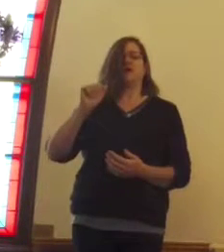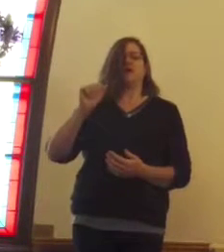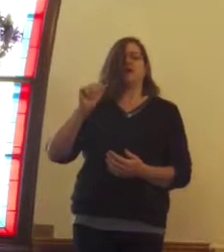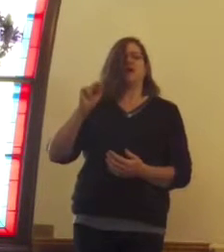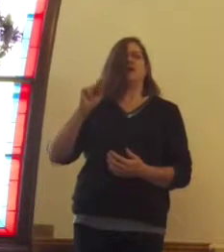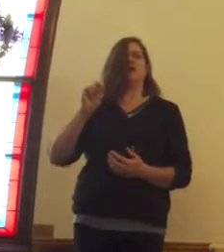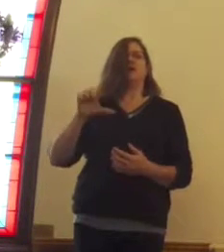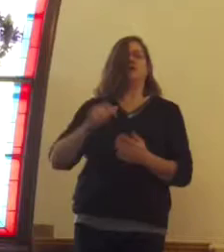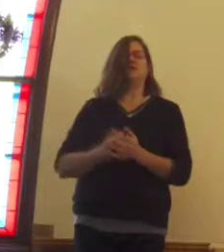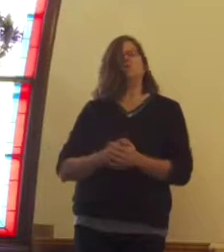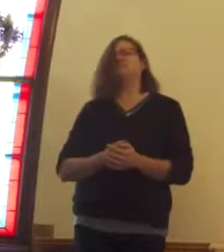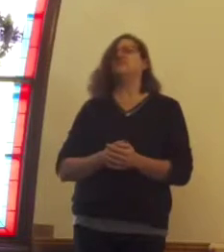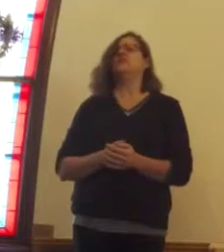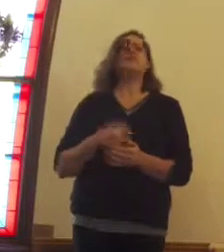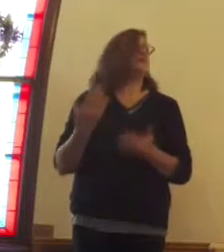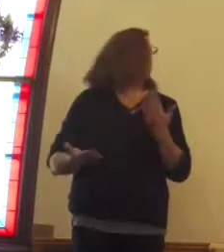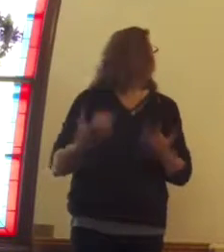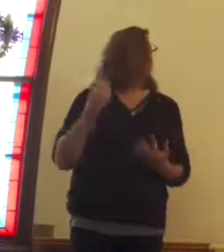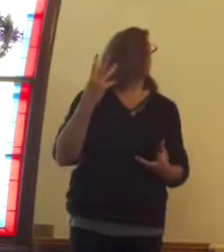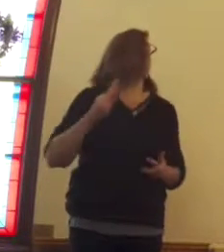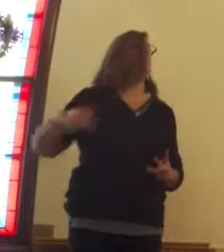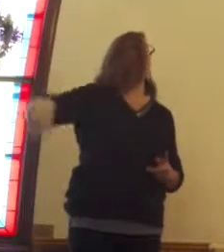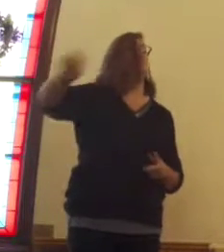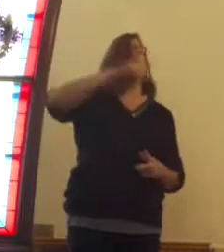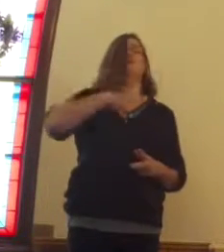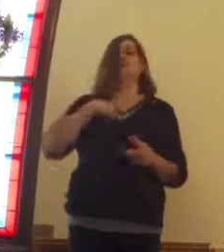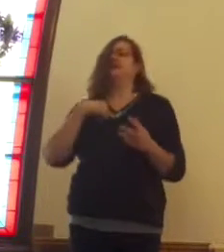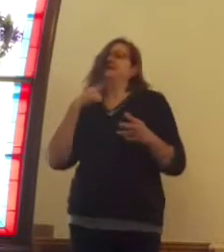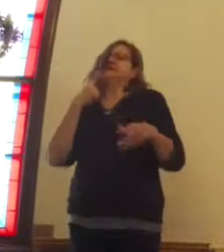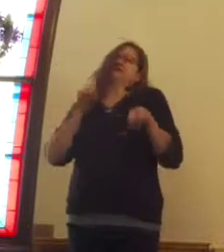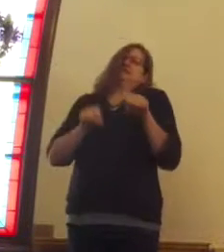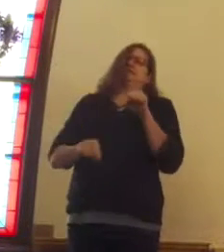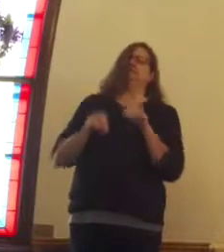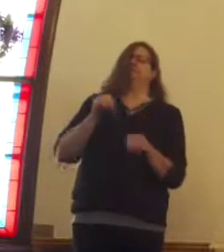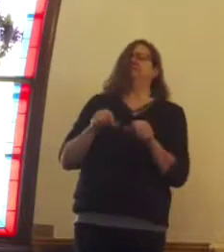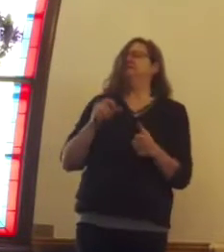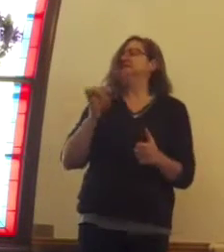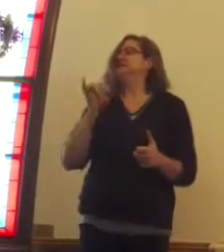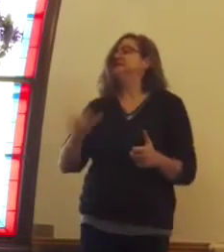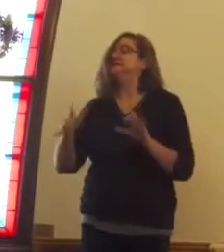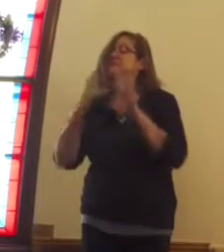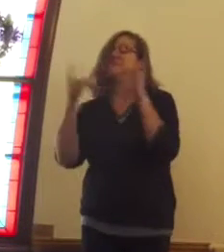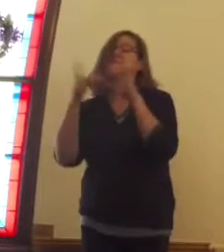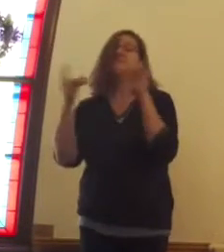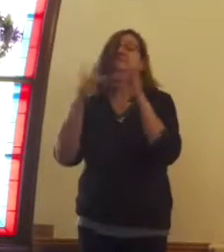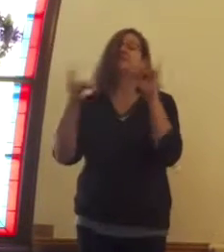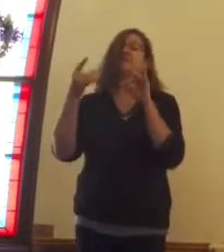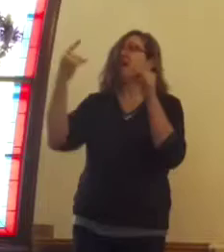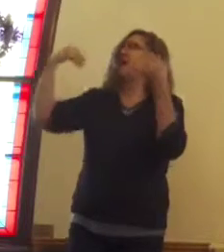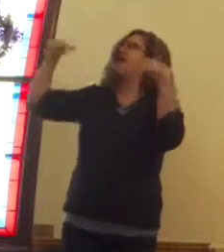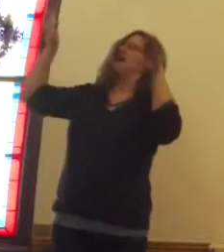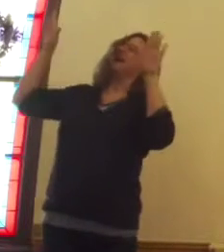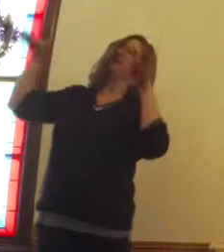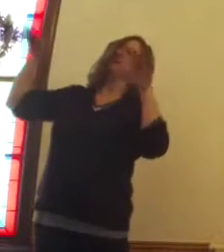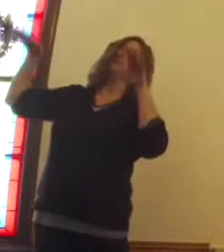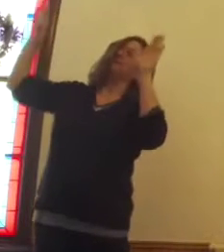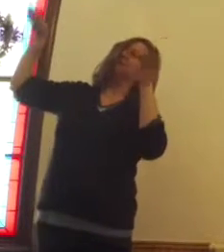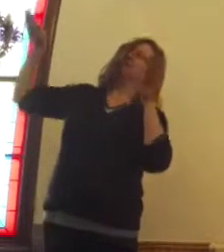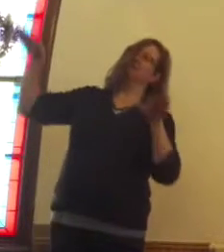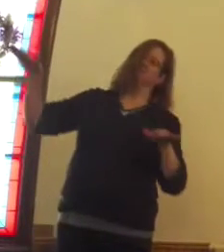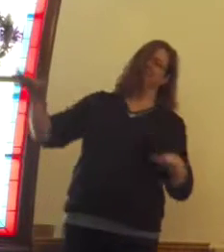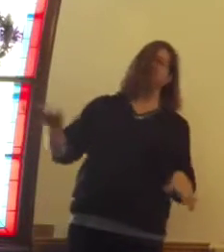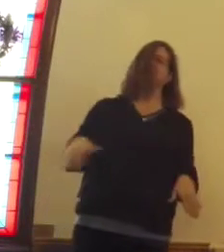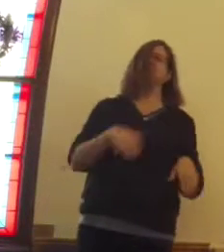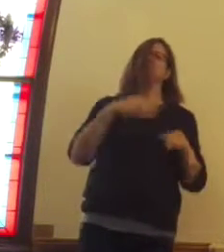So, maybe lots of folks might have strong doubts about this message that this angel comes down and in one's dream is